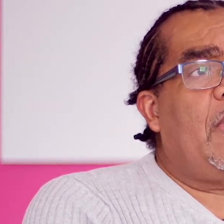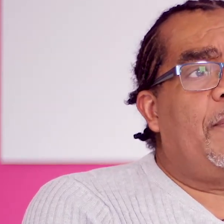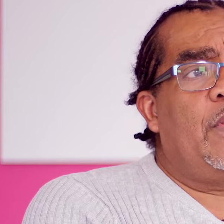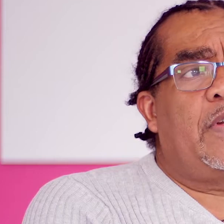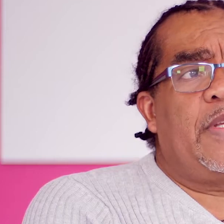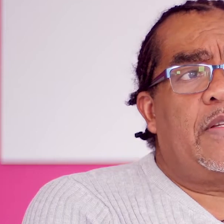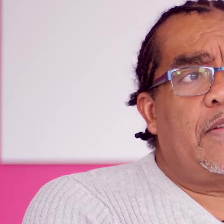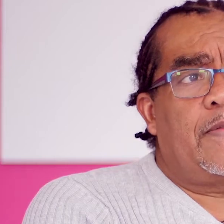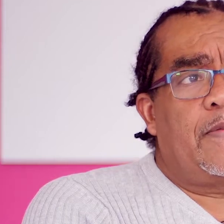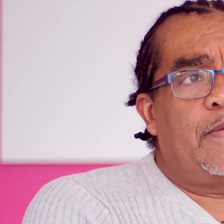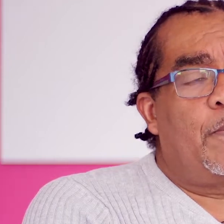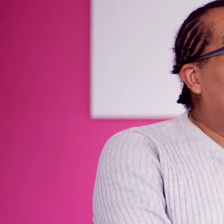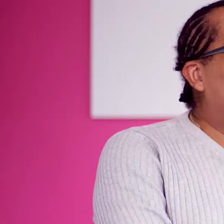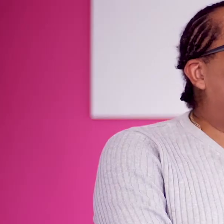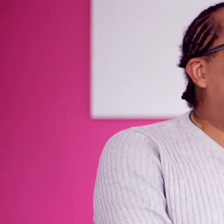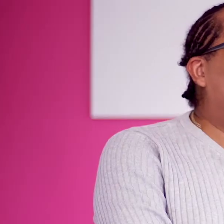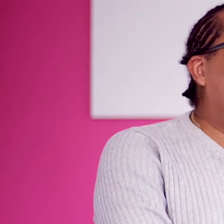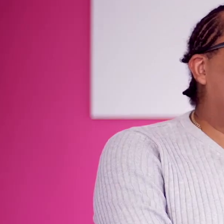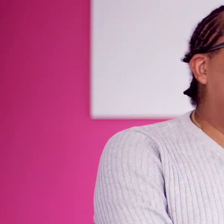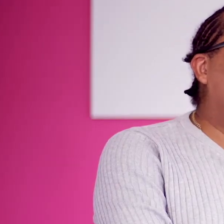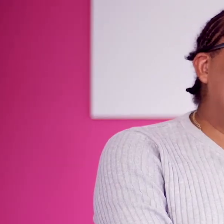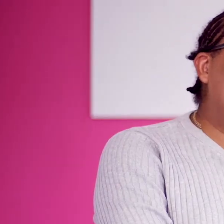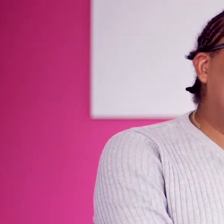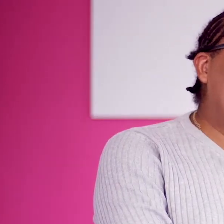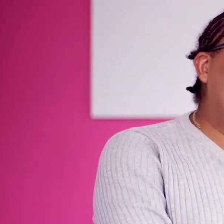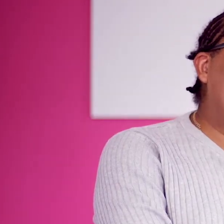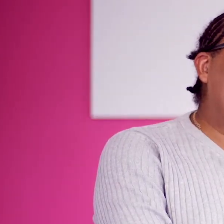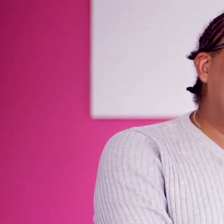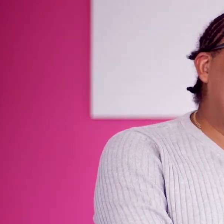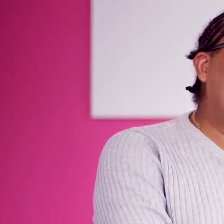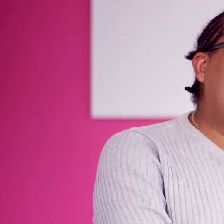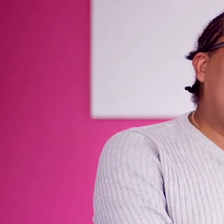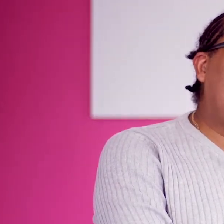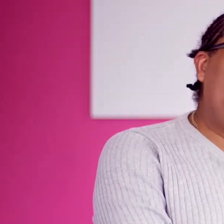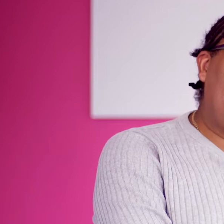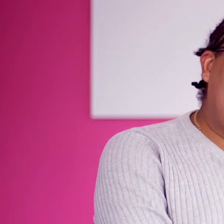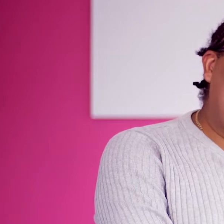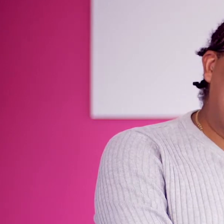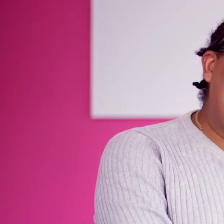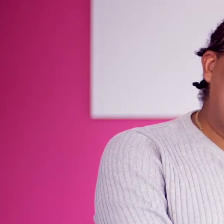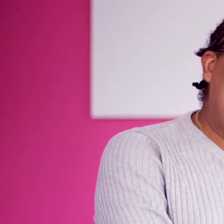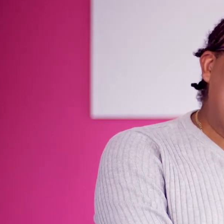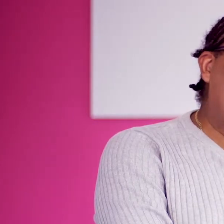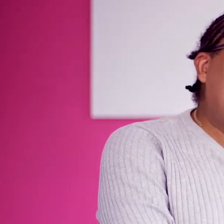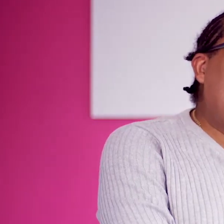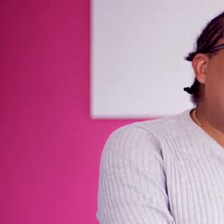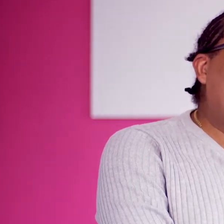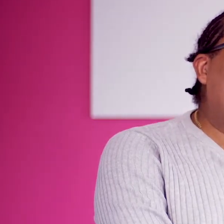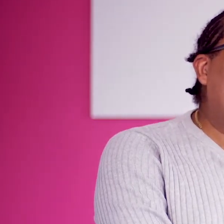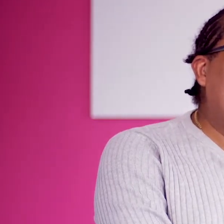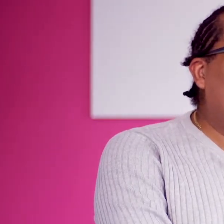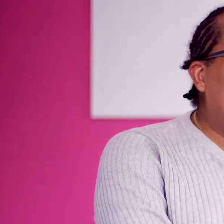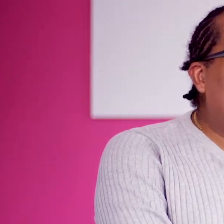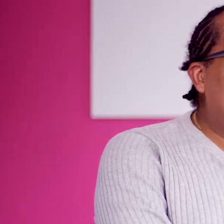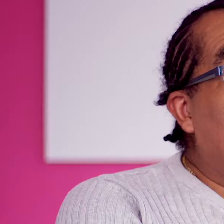longer able to have monthly meetings. We found that the older members of the community now had to rely on technology which they